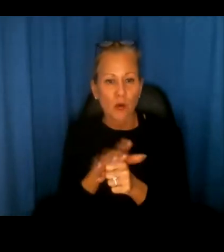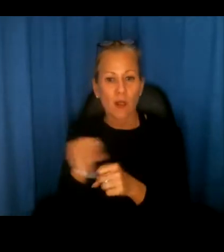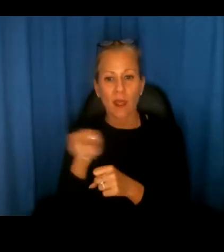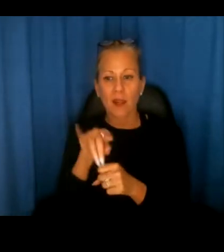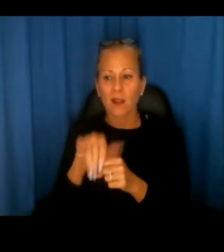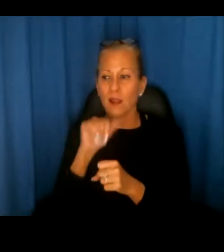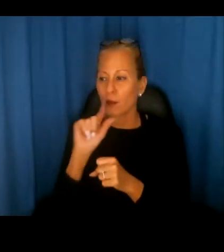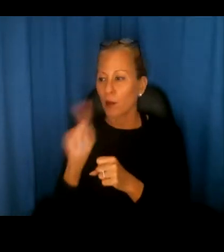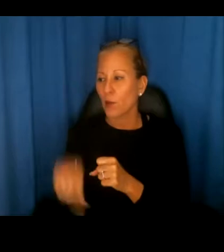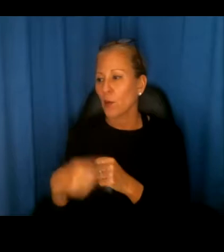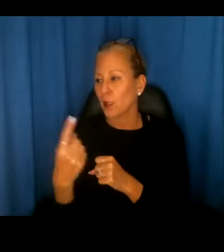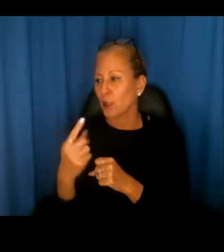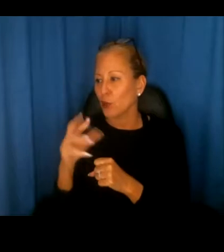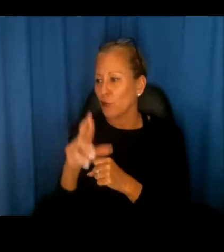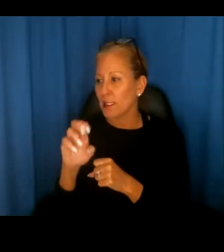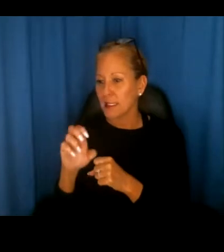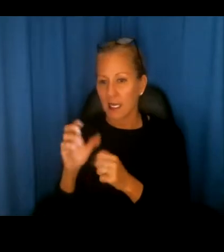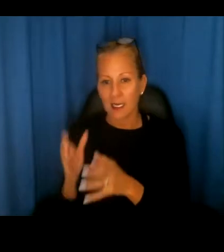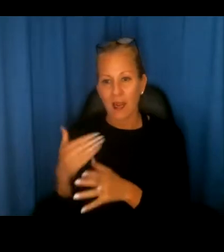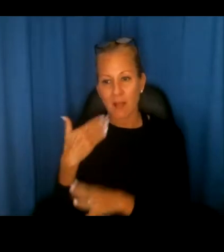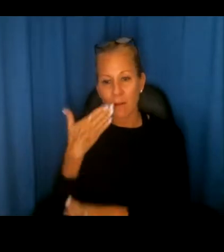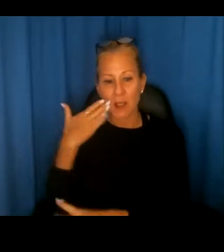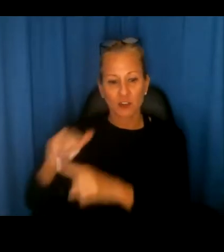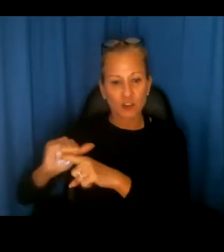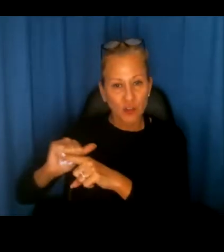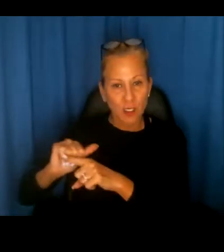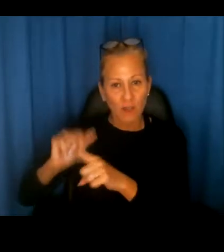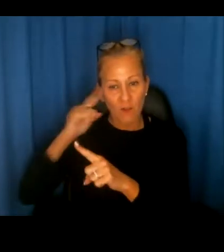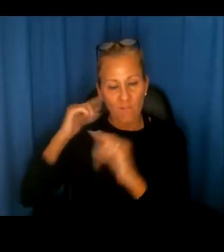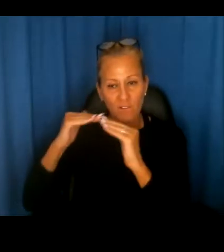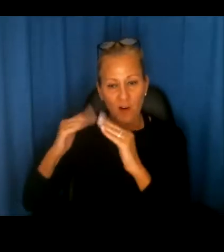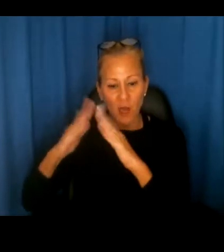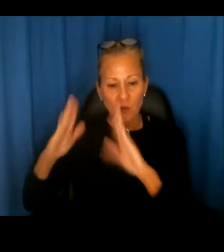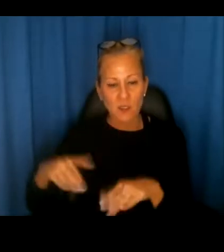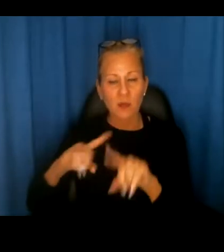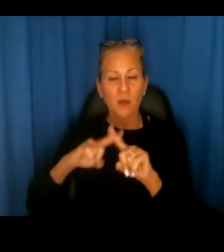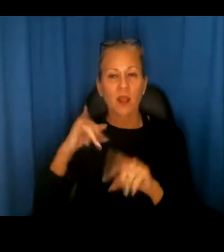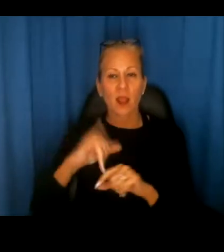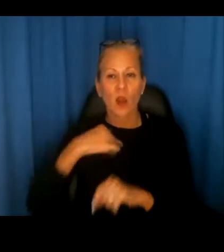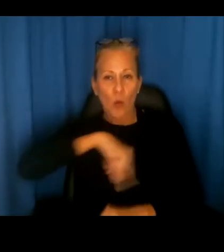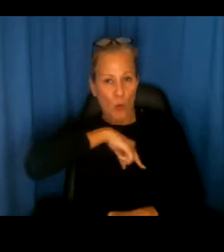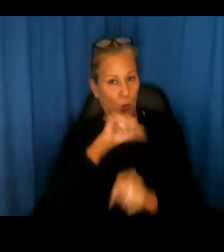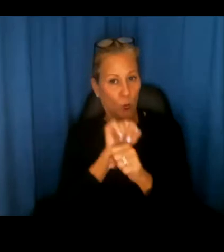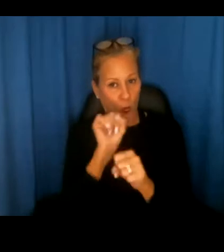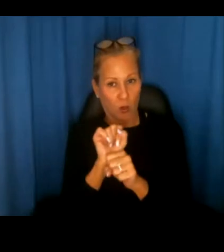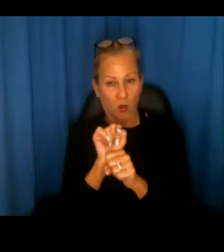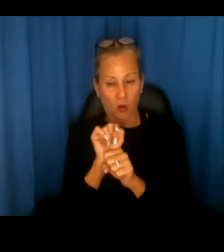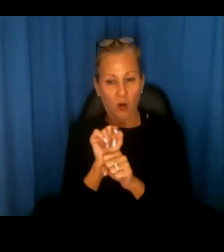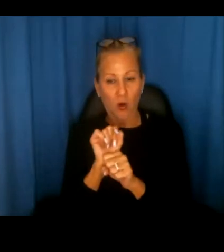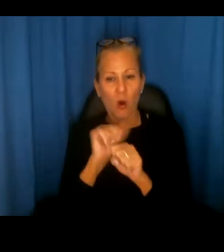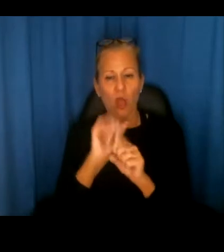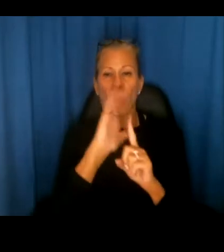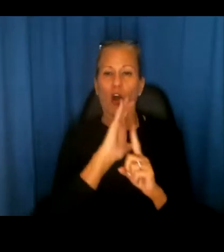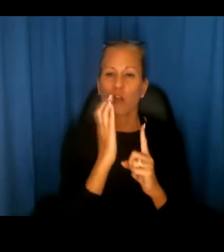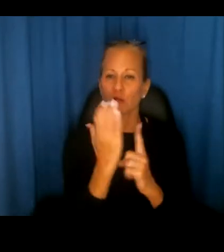that real estate agents have the best training when it comes to fair housing, but that we work on, um, the culture